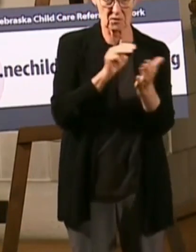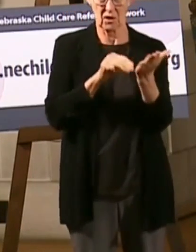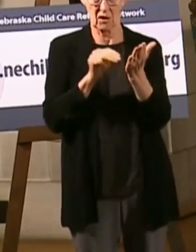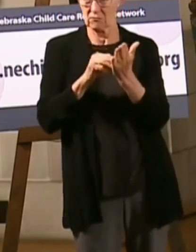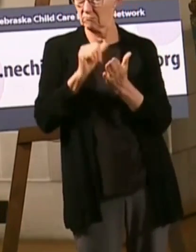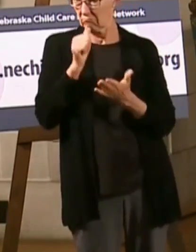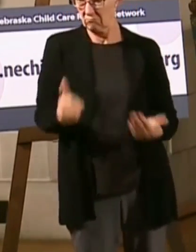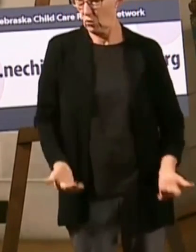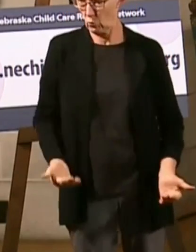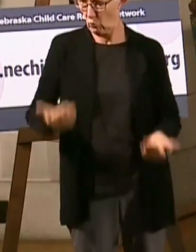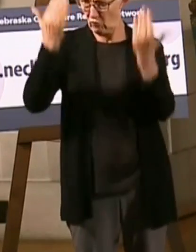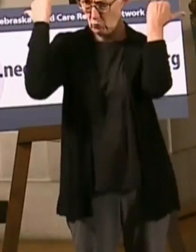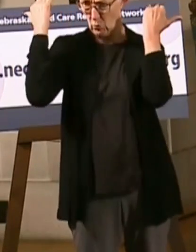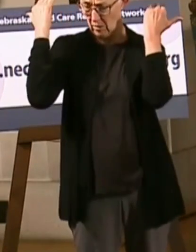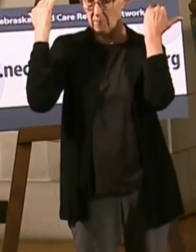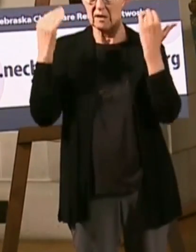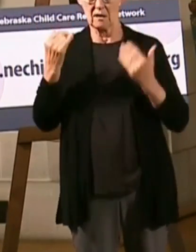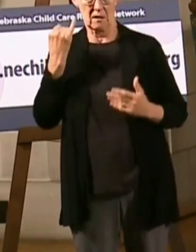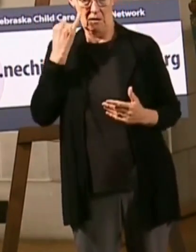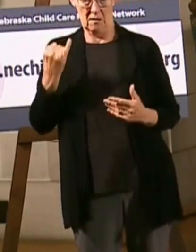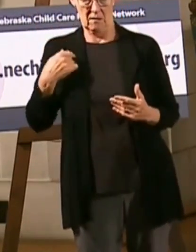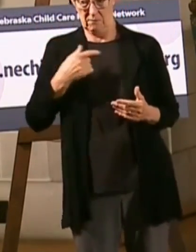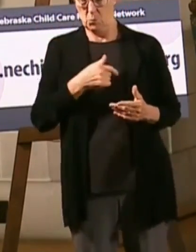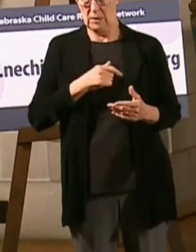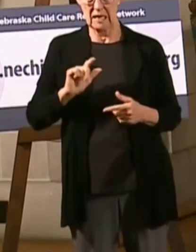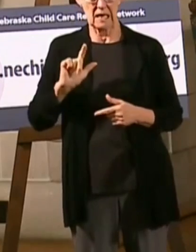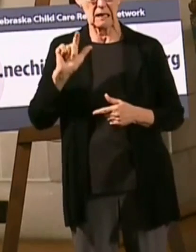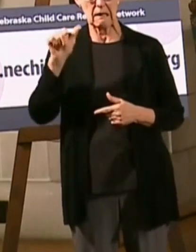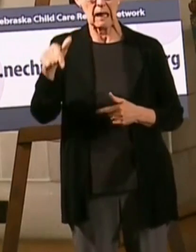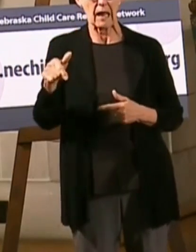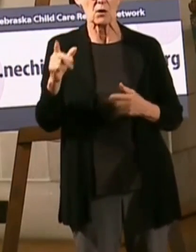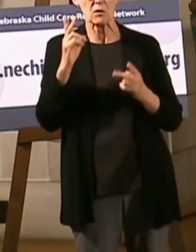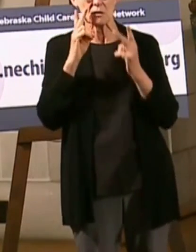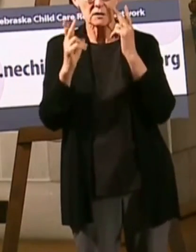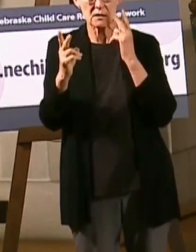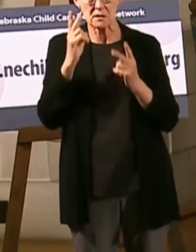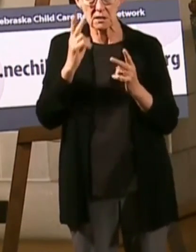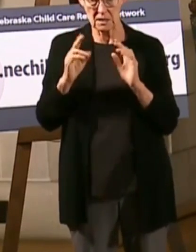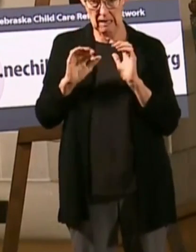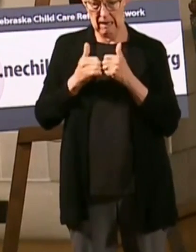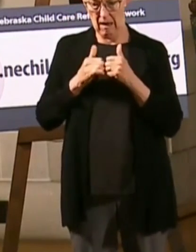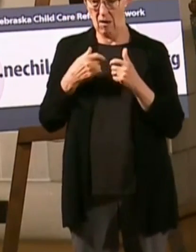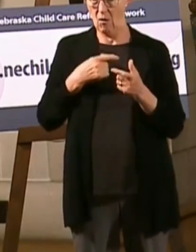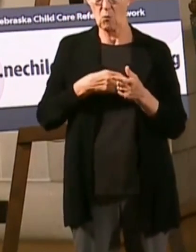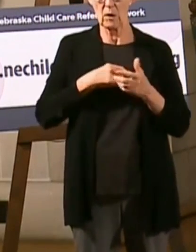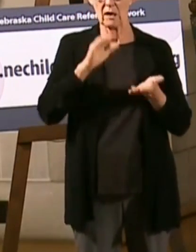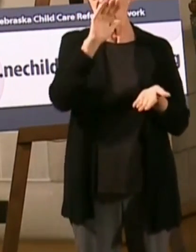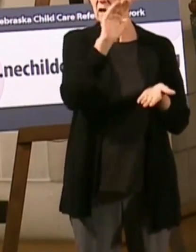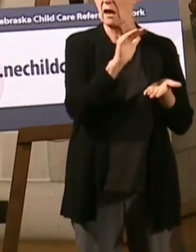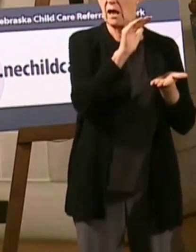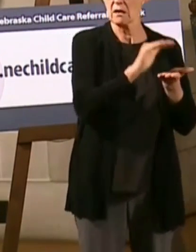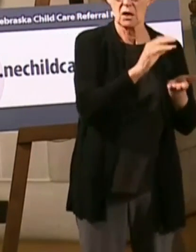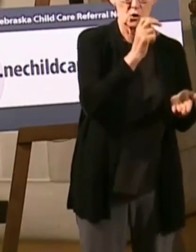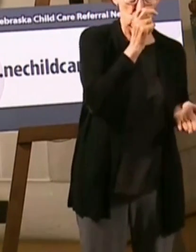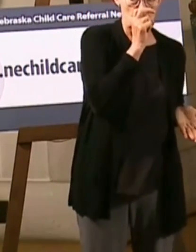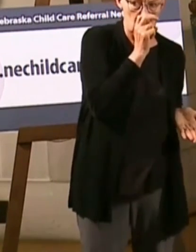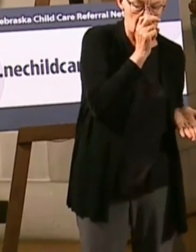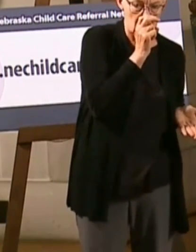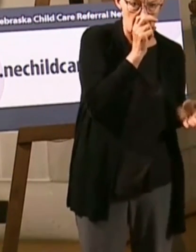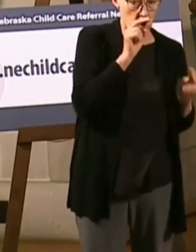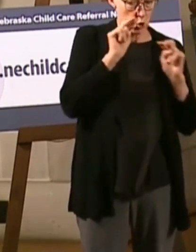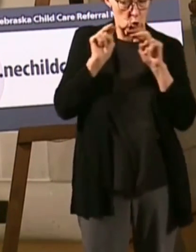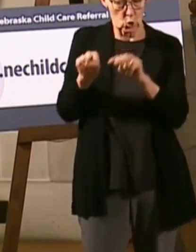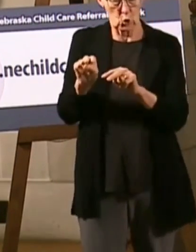ventilator. So we may do that down the road. Nebraska reports 50% of its hospital beds are available and 78% of